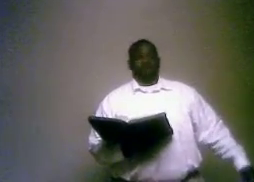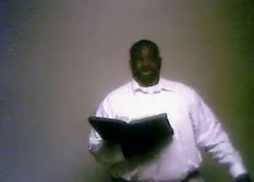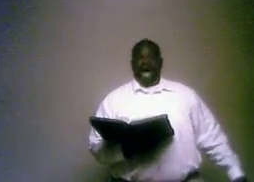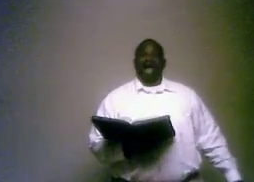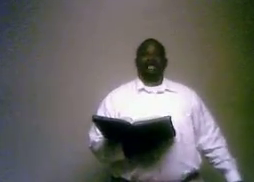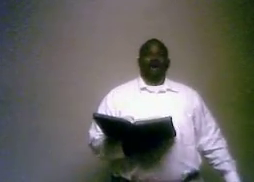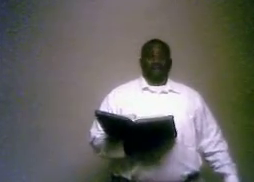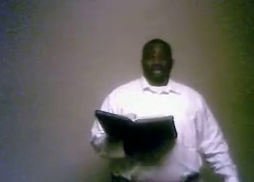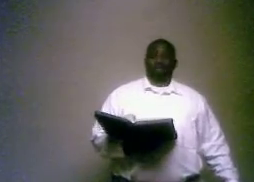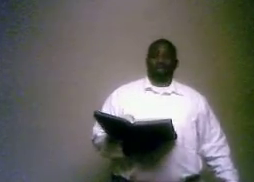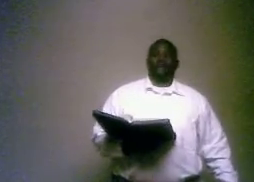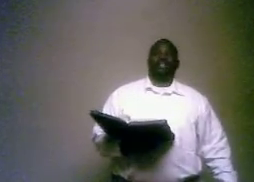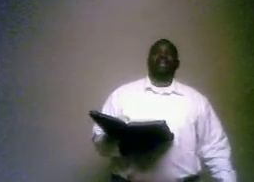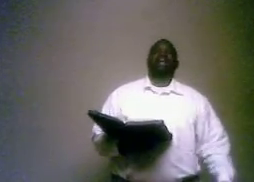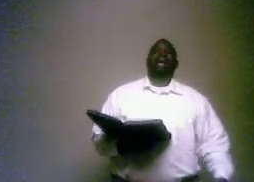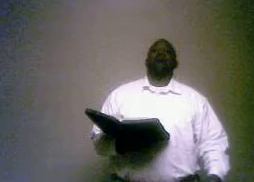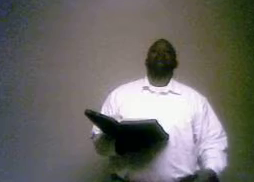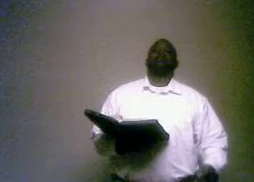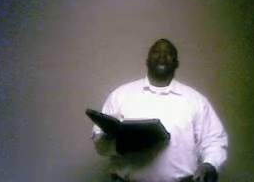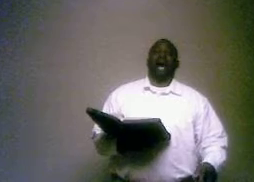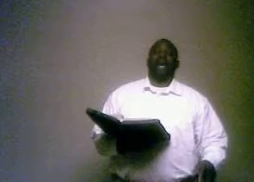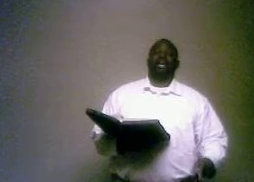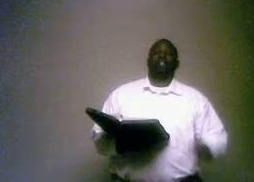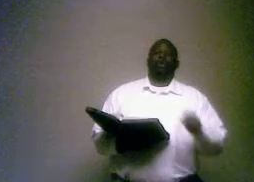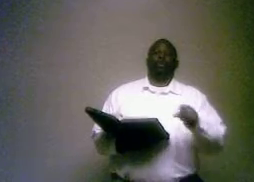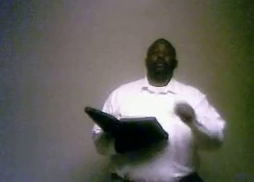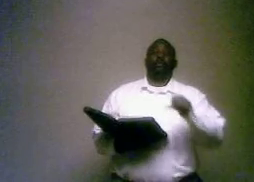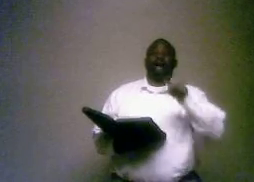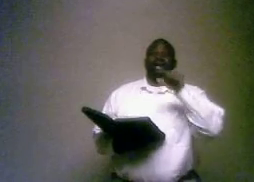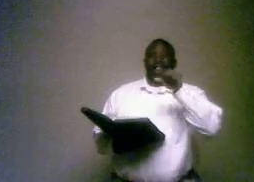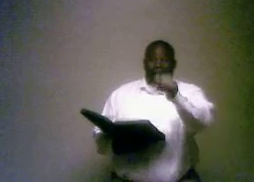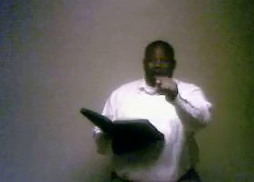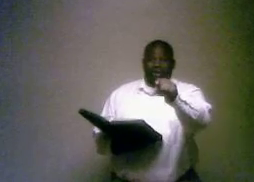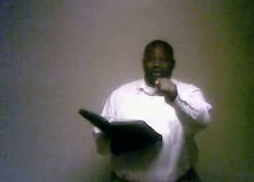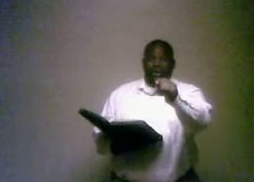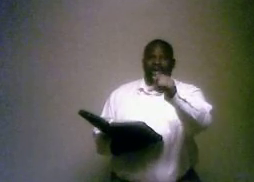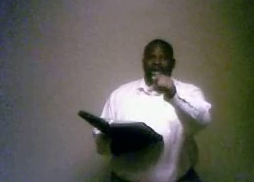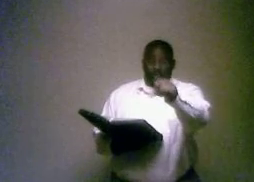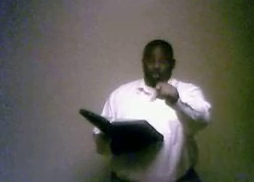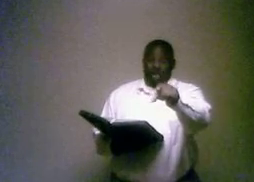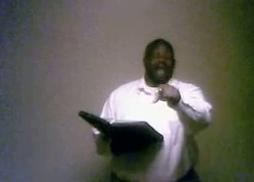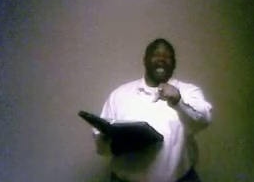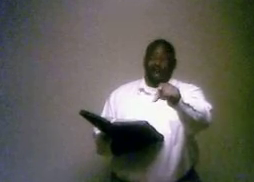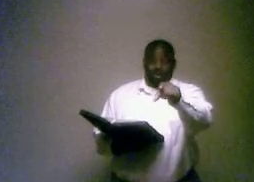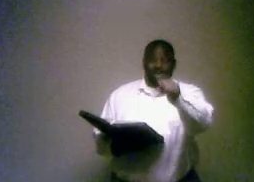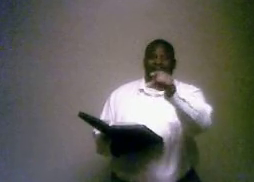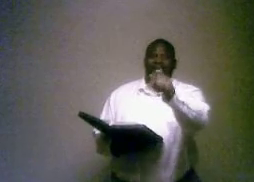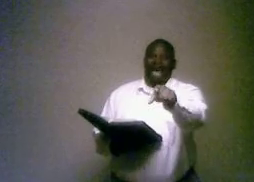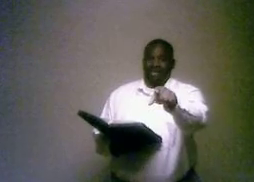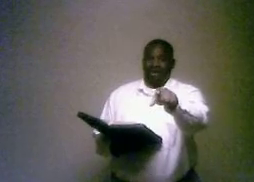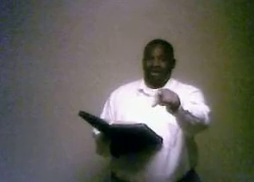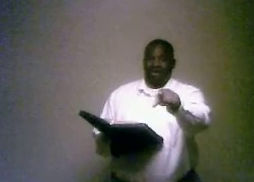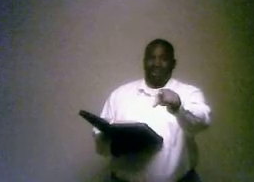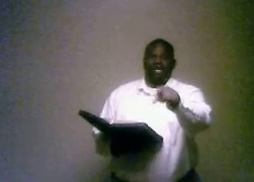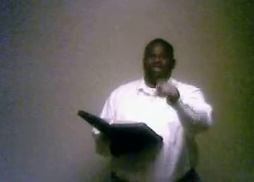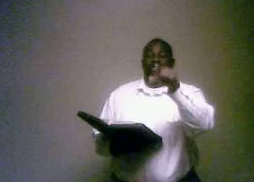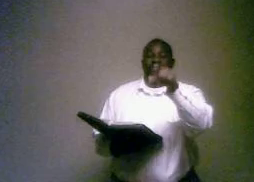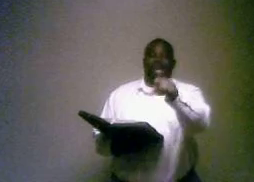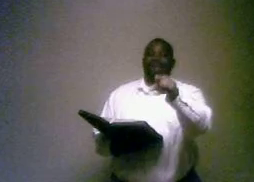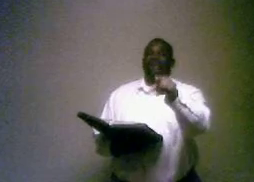sign of an outward or inward and outward liar. Because you can't find